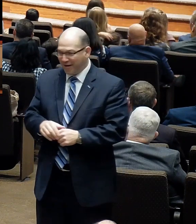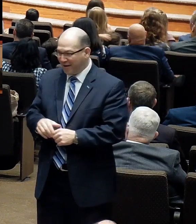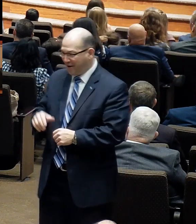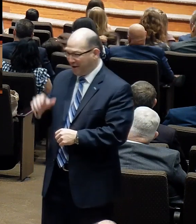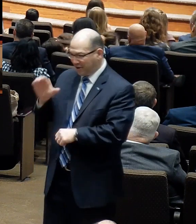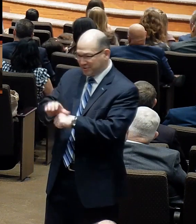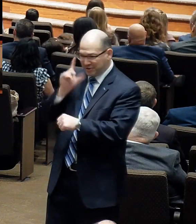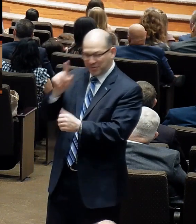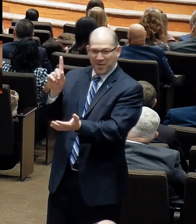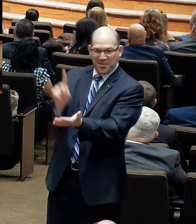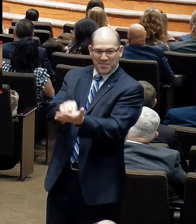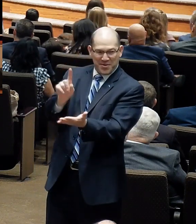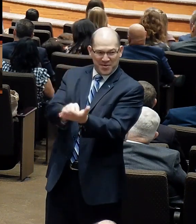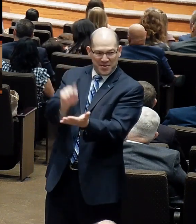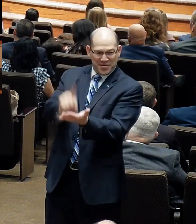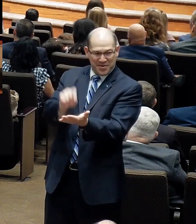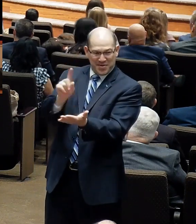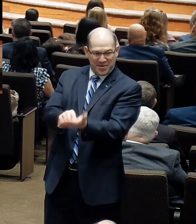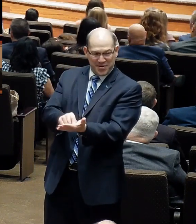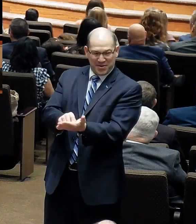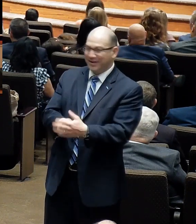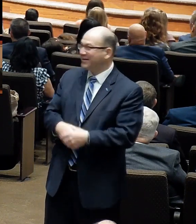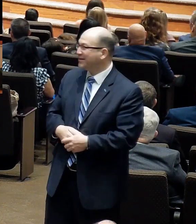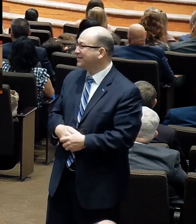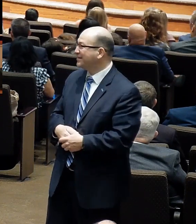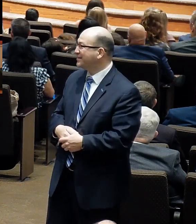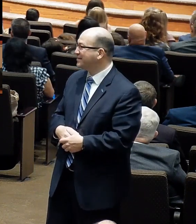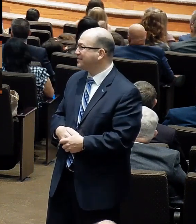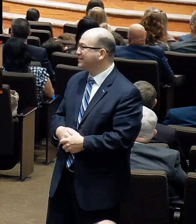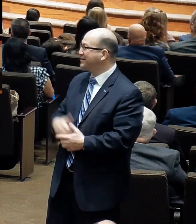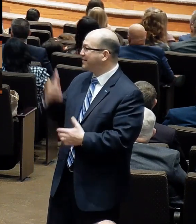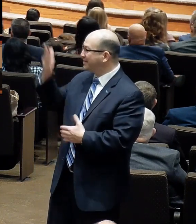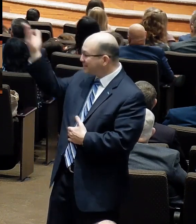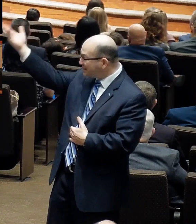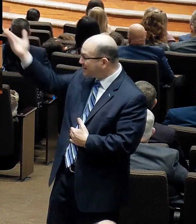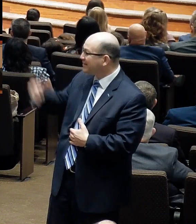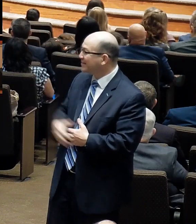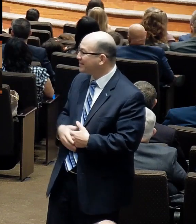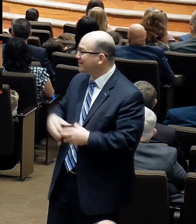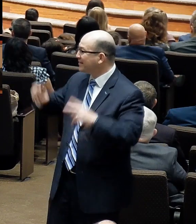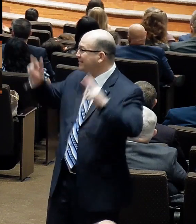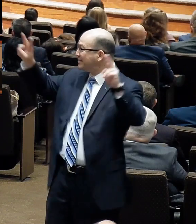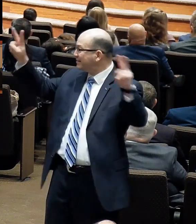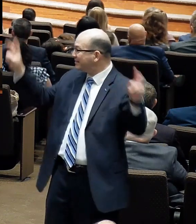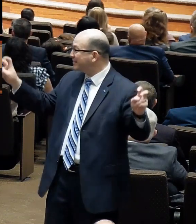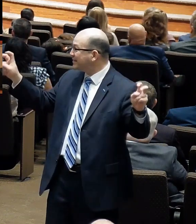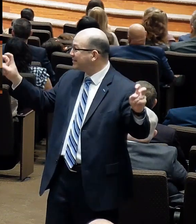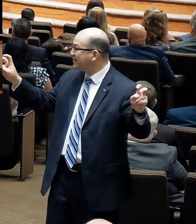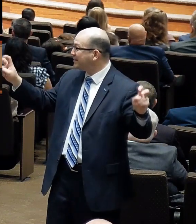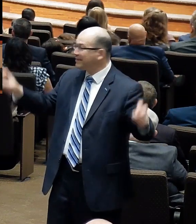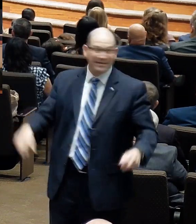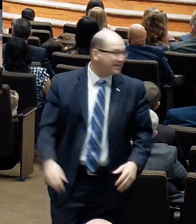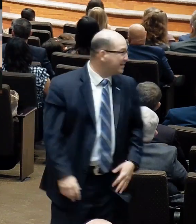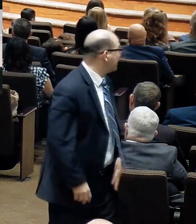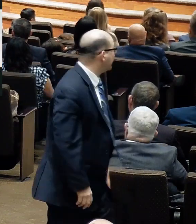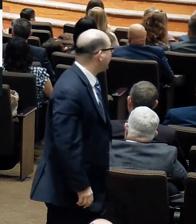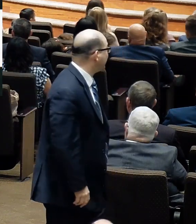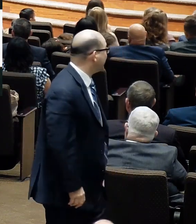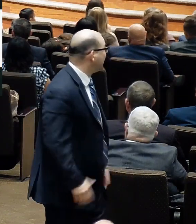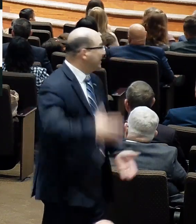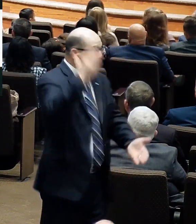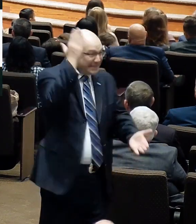follow-up volume to this book. It goes along with the travel theme and it's entitled, I think we have a copy of it right there. Stop Telling Me How to Drive,